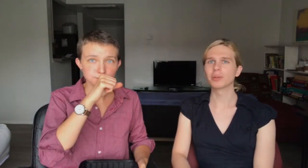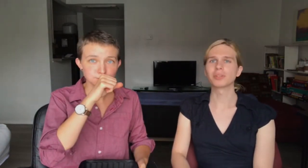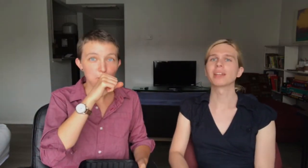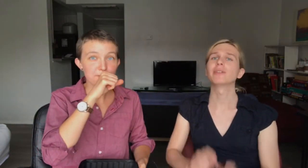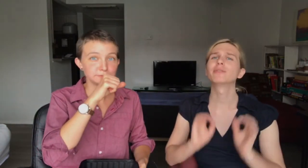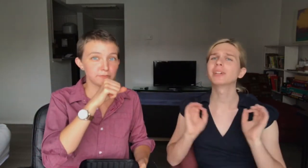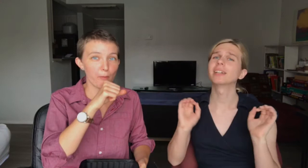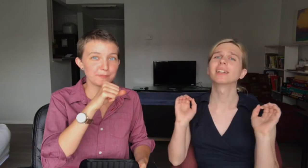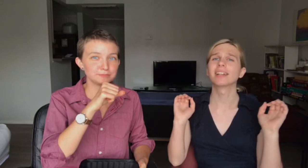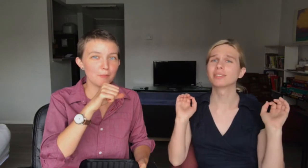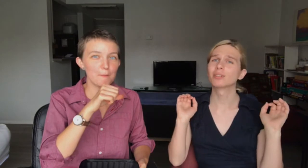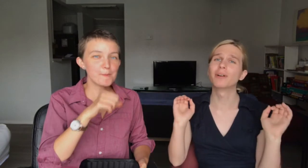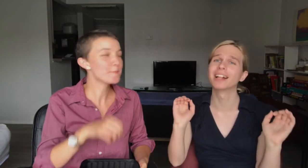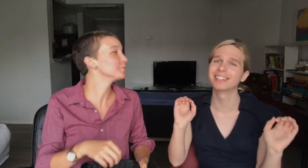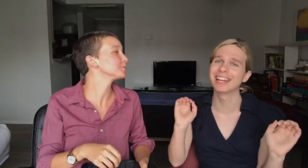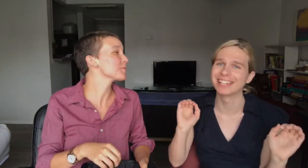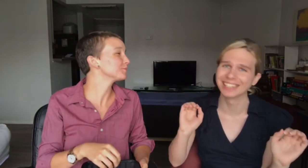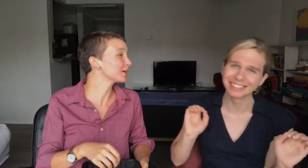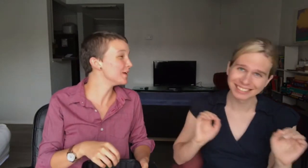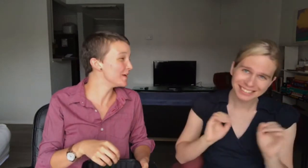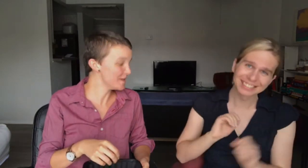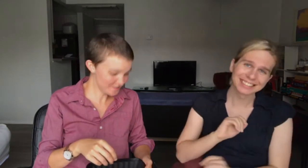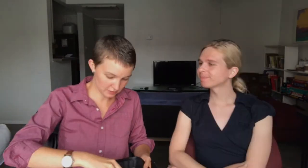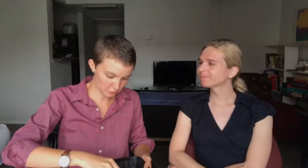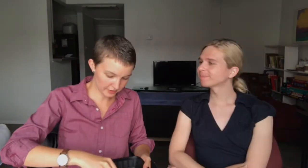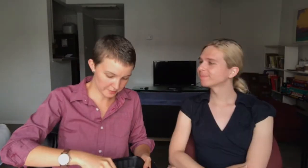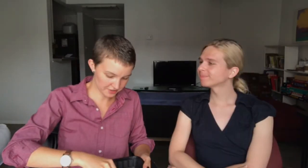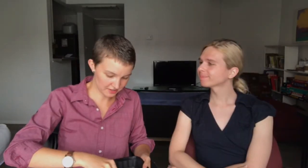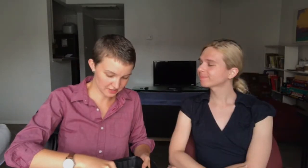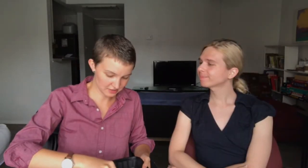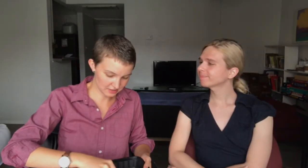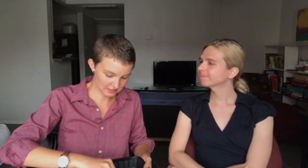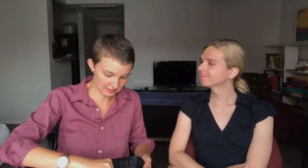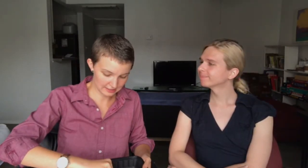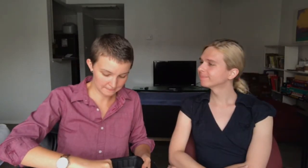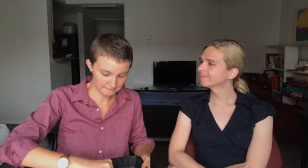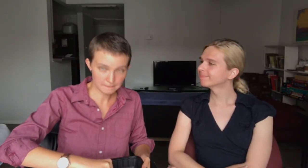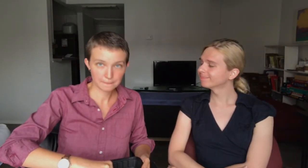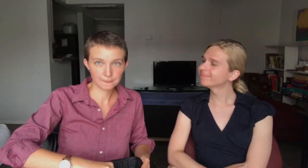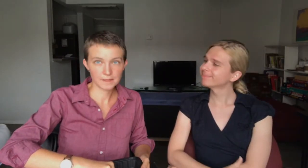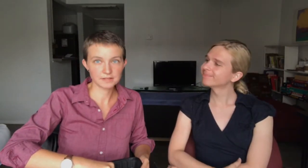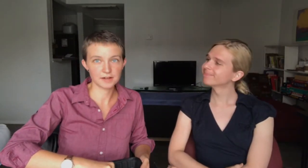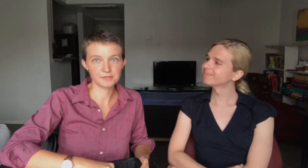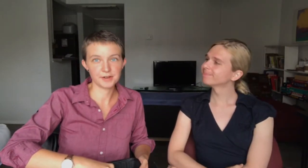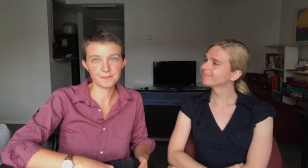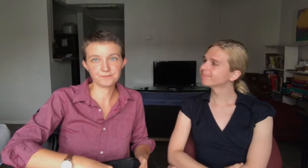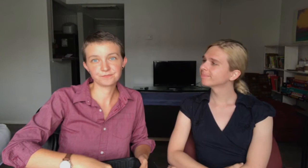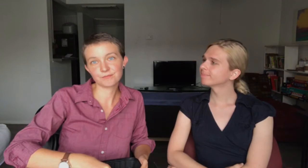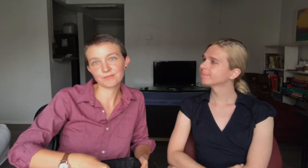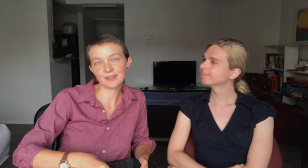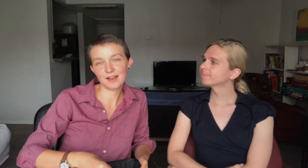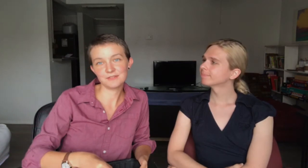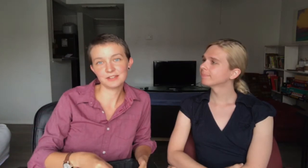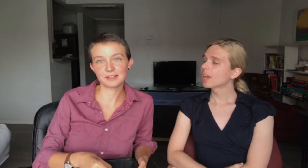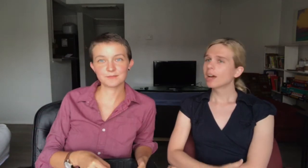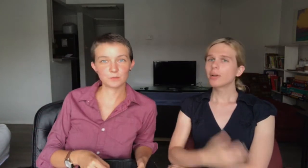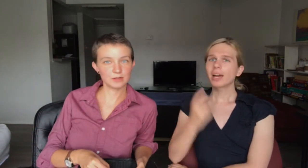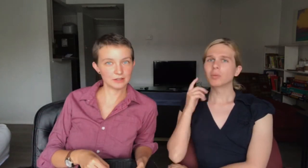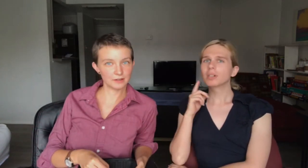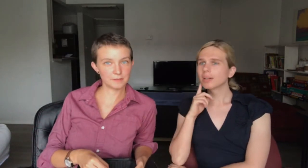clothes, and they fit, and that's so validating. Aww. You can wear a lot more dresses recently and stuff, and I feel like... Oh, yeah. Well,